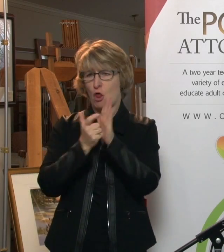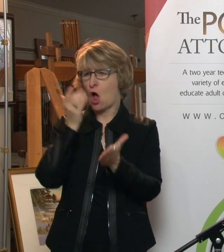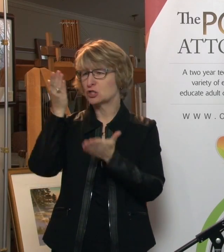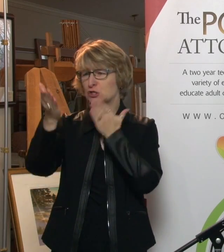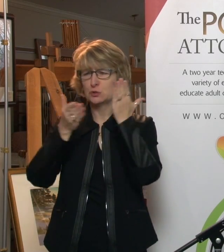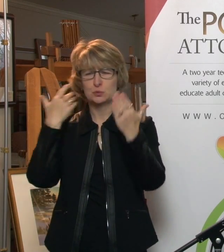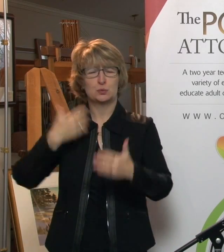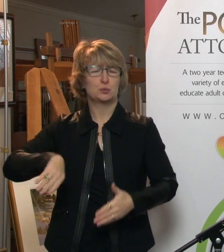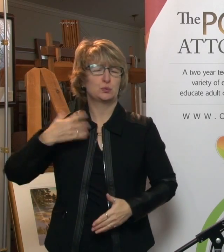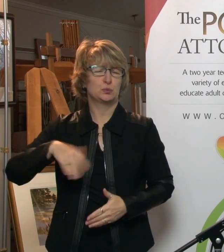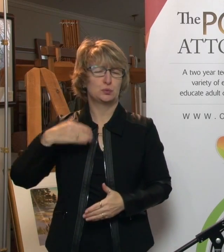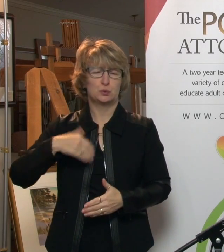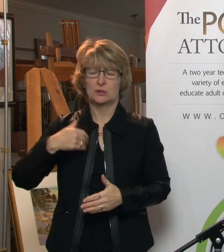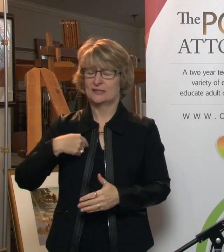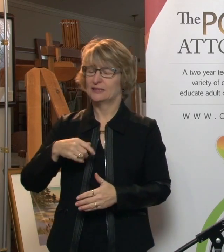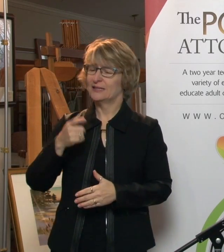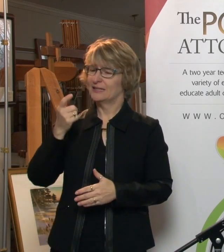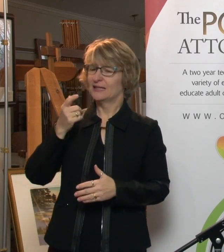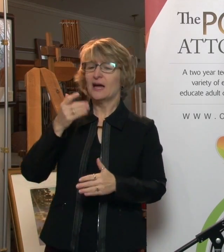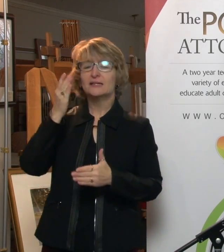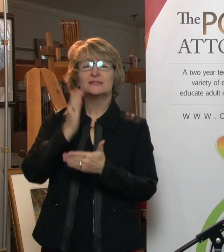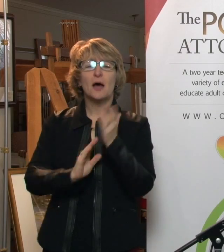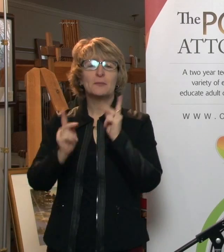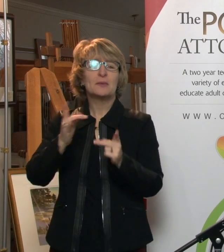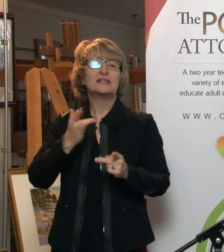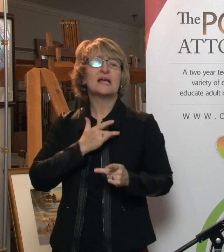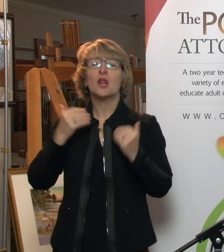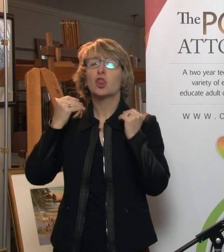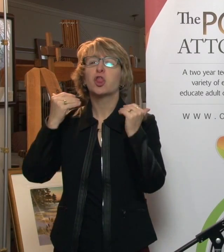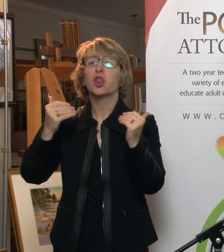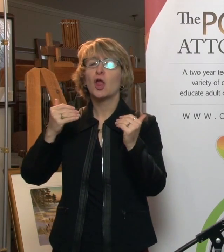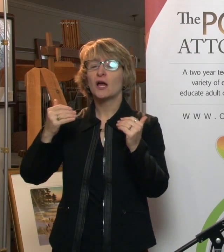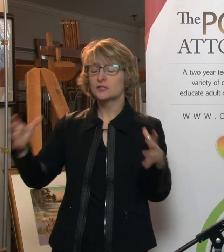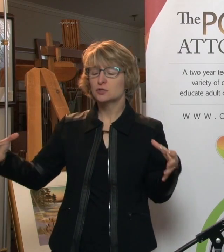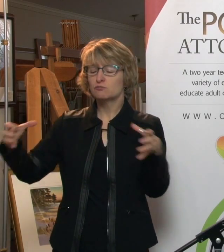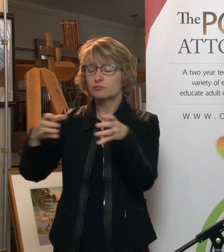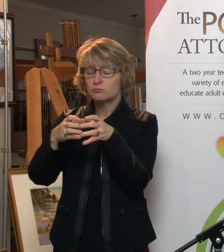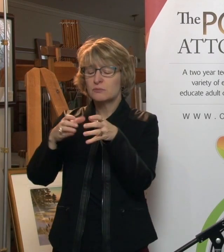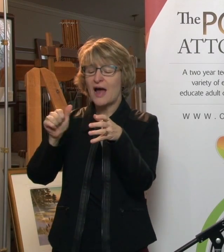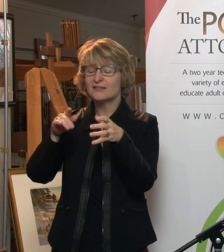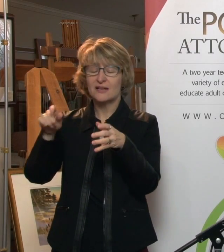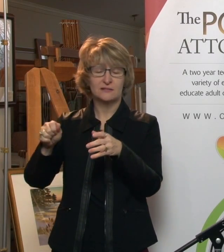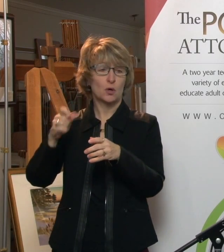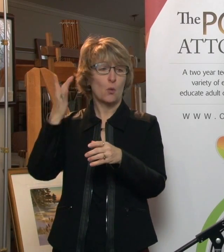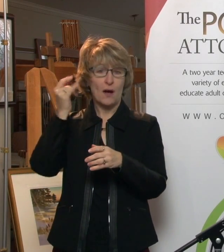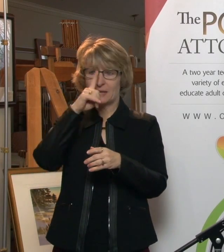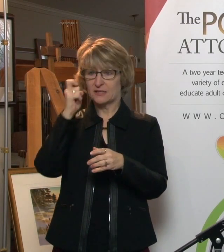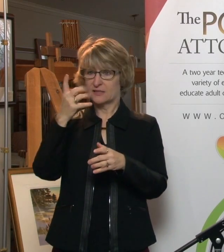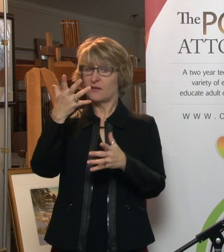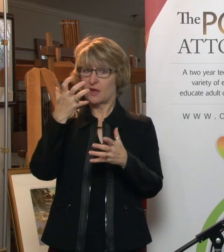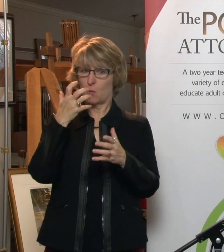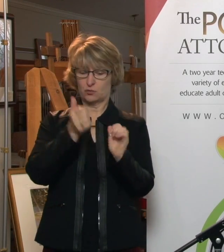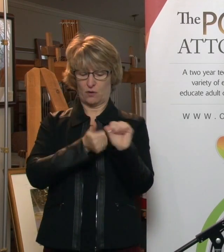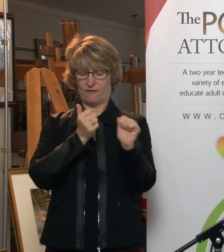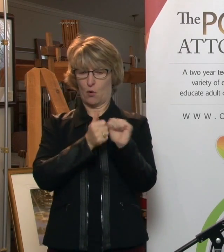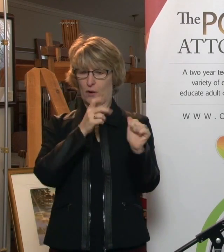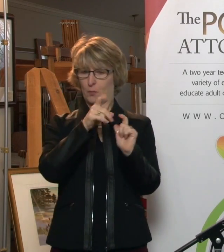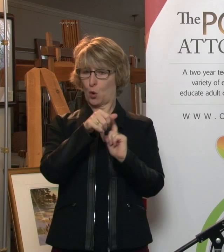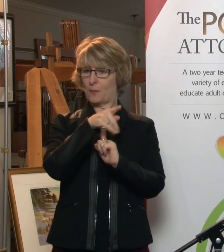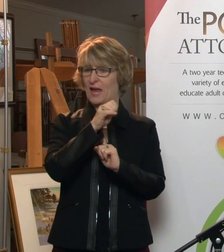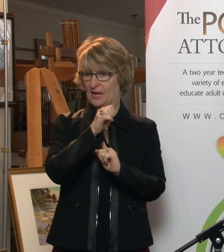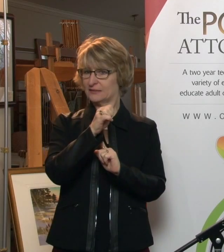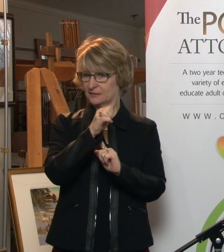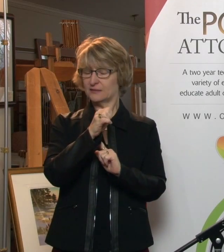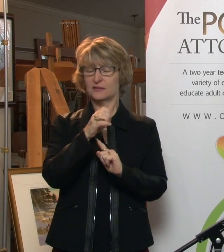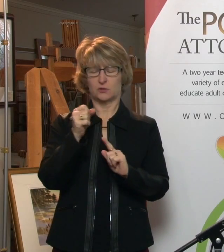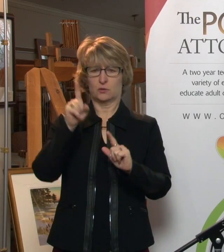of it as a shortcut and a dangerous shortcut. People tend to do it strictly to try to avoid probate. And there's a lot of things you need to